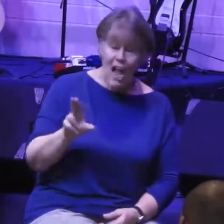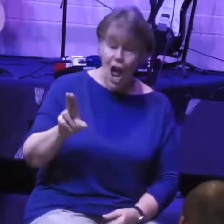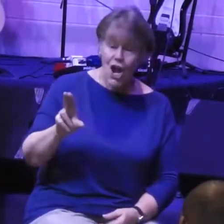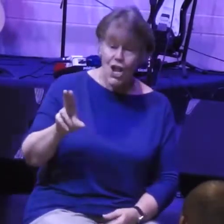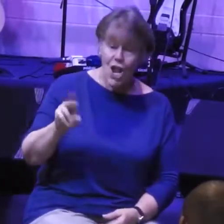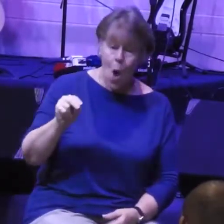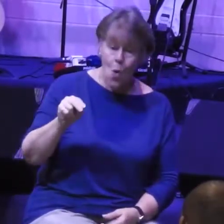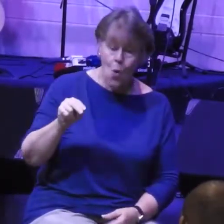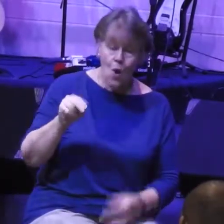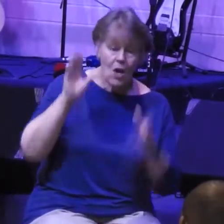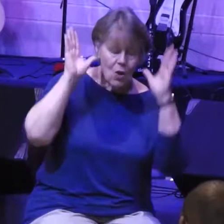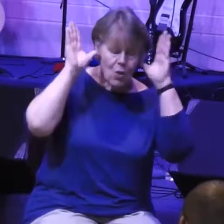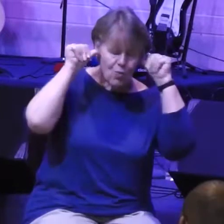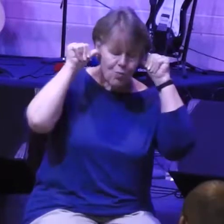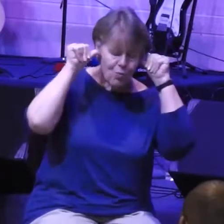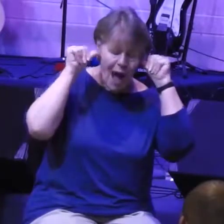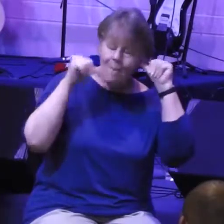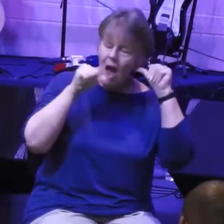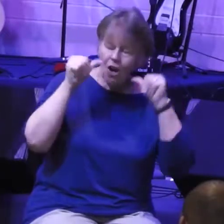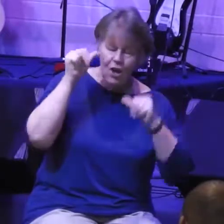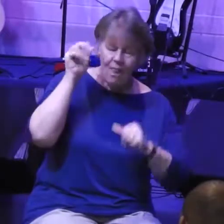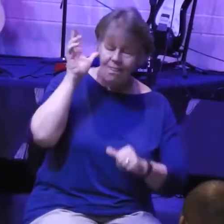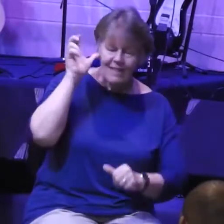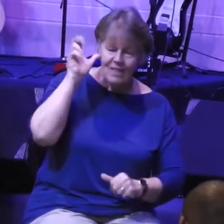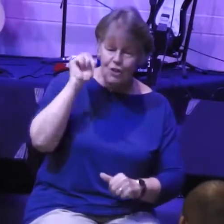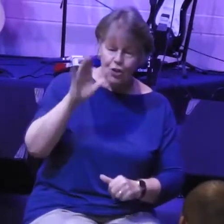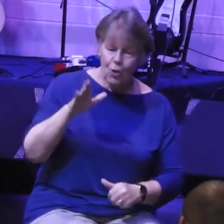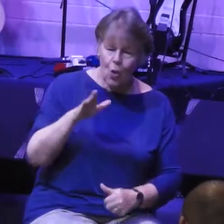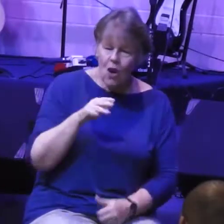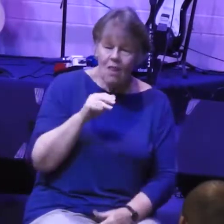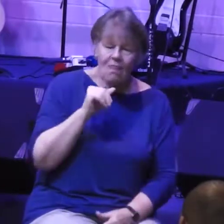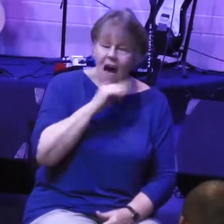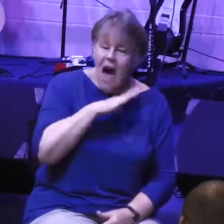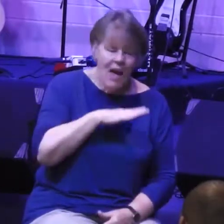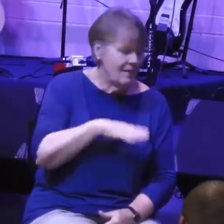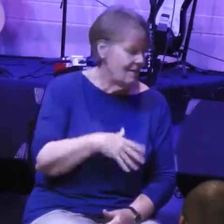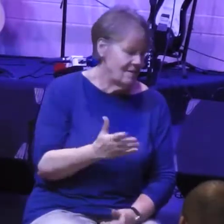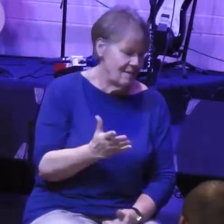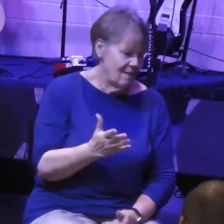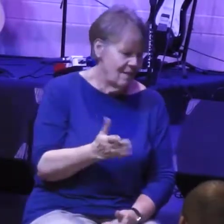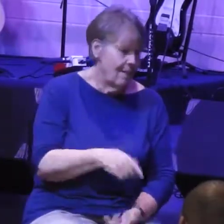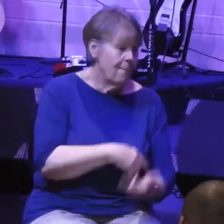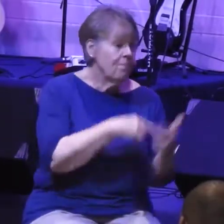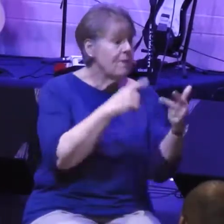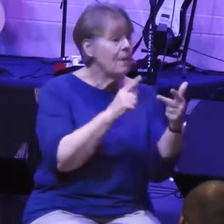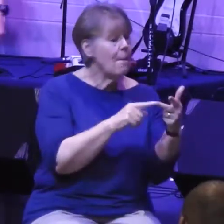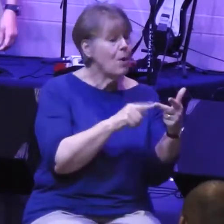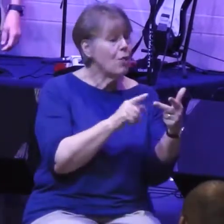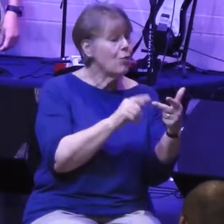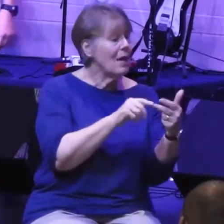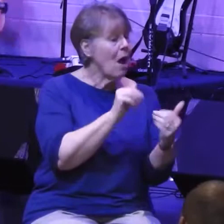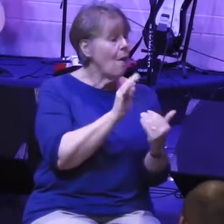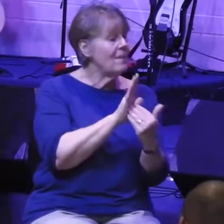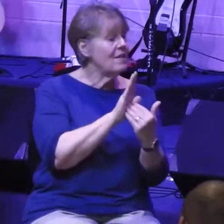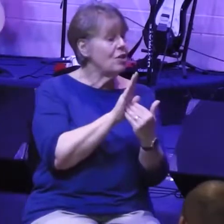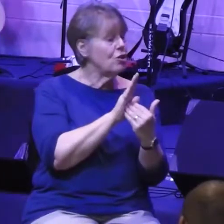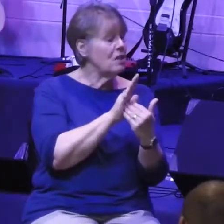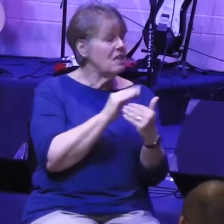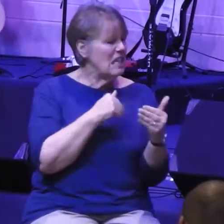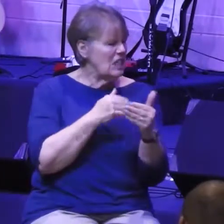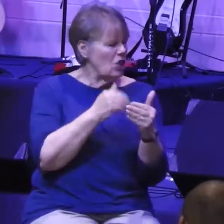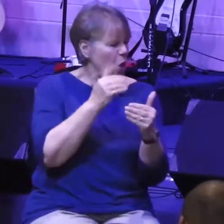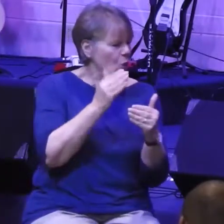silly lies. That was opposition number two, but opposition number three comes at the end and this one's a little more